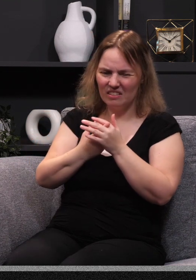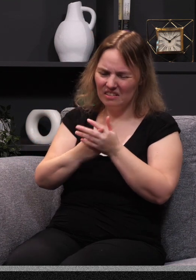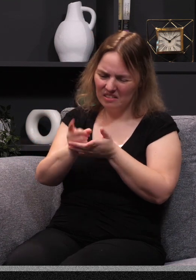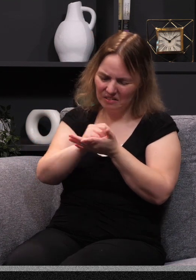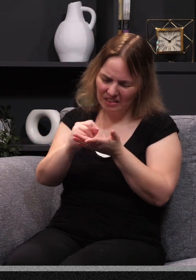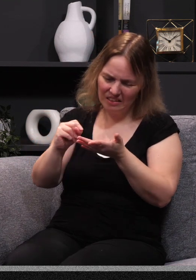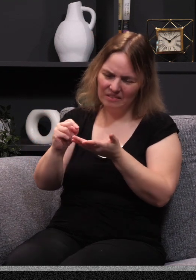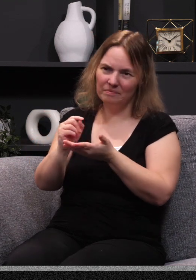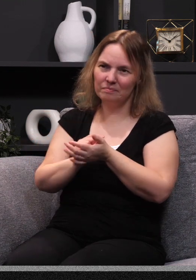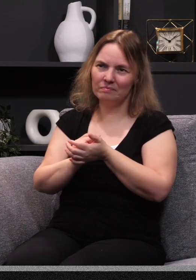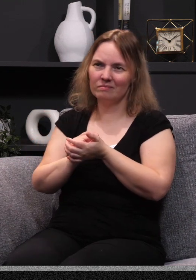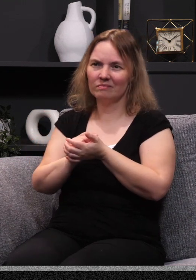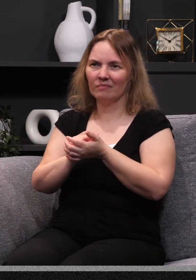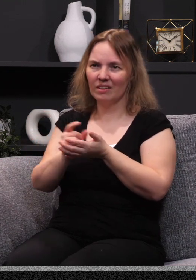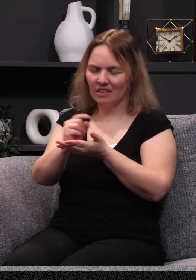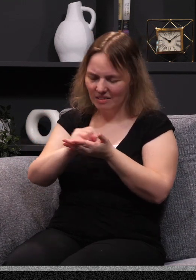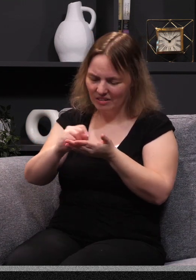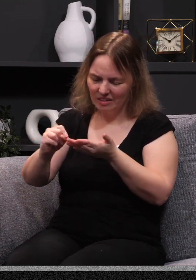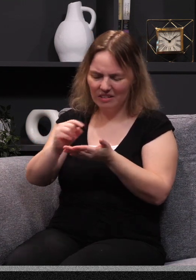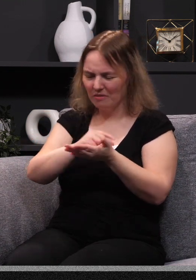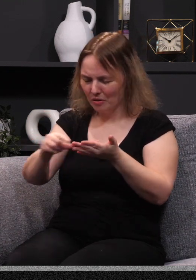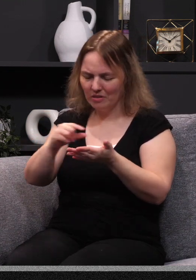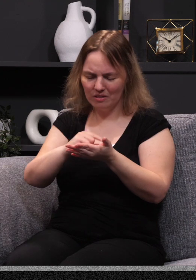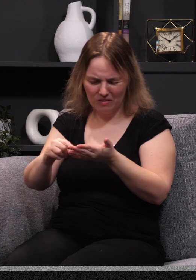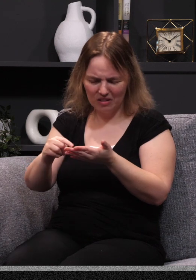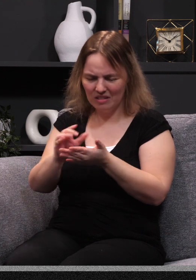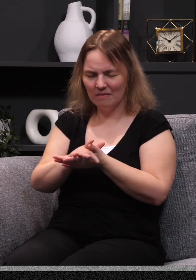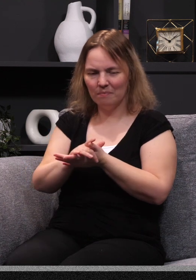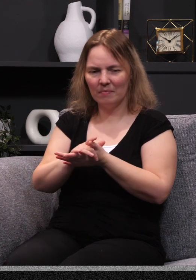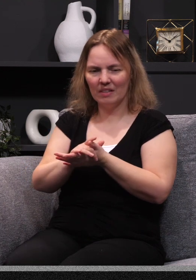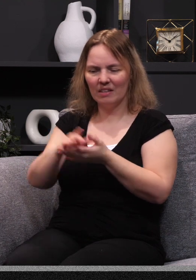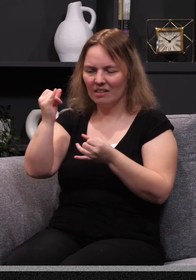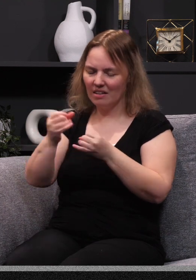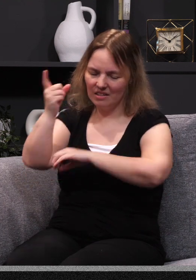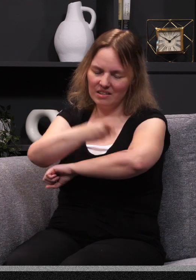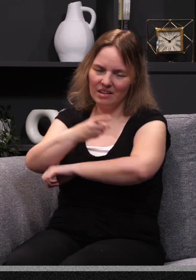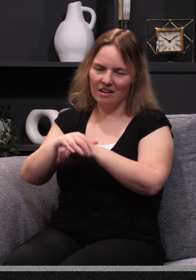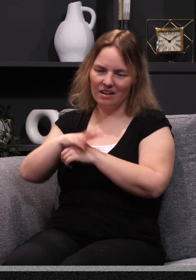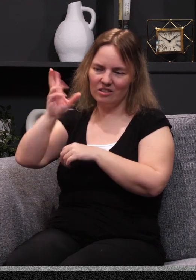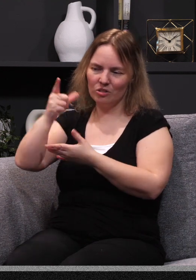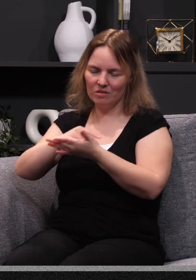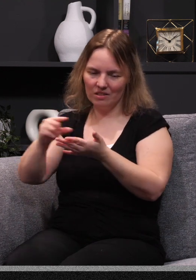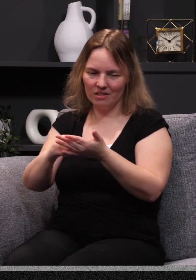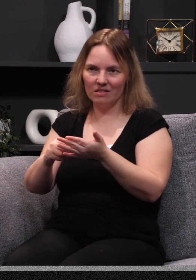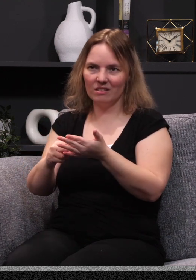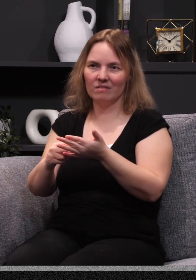grabbed pieces of broken crate, and I took a pencil, and I wrote out the stanza that came to my mind. And he said, the end of the day, I had two